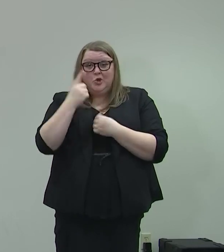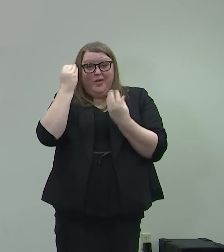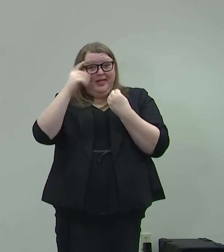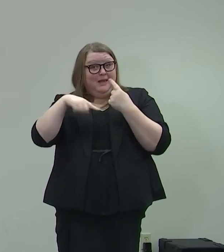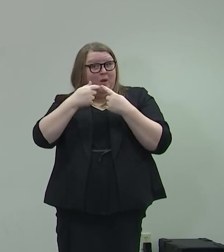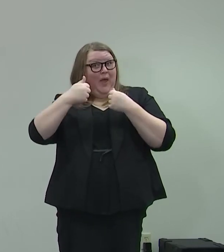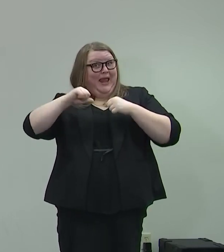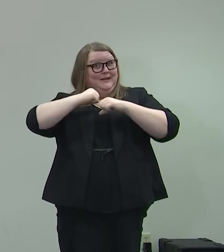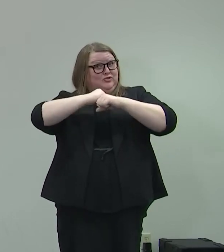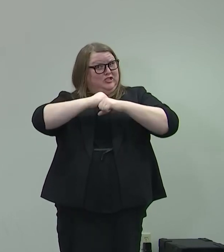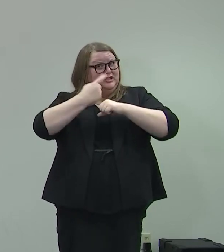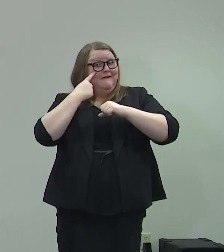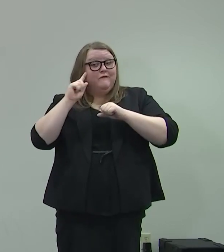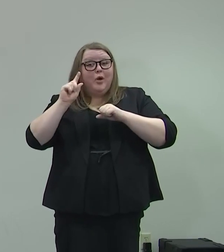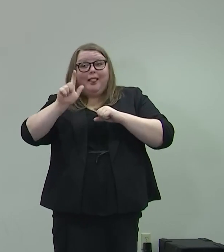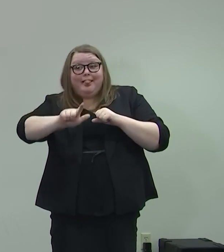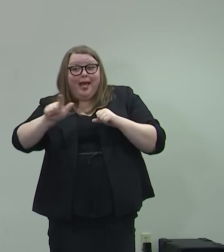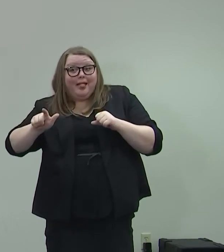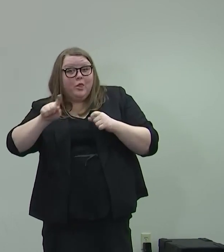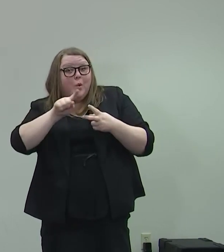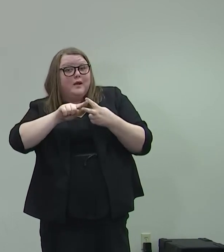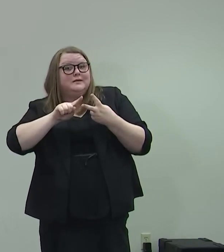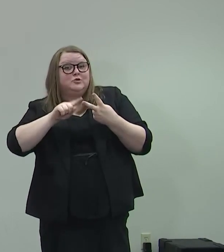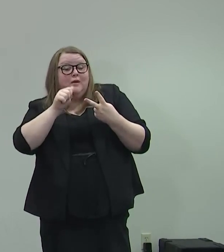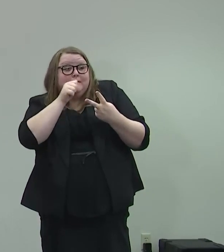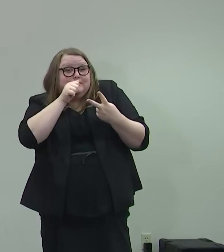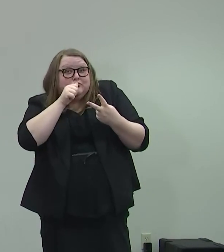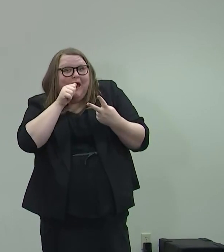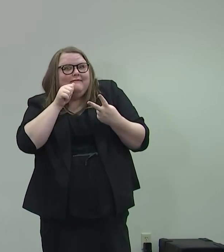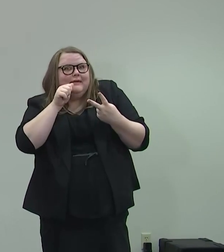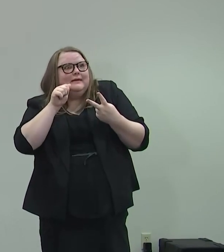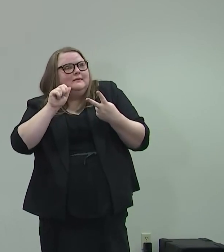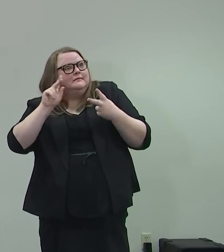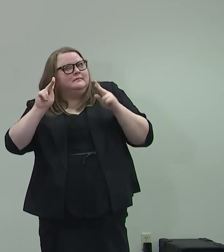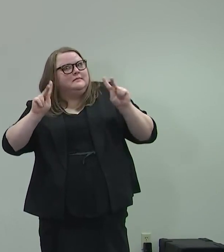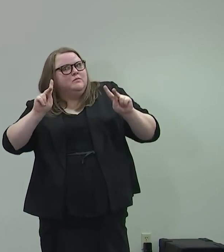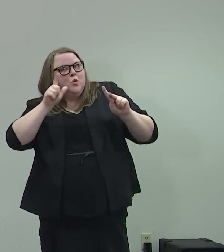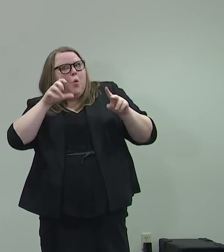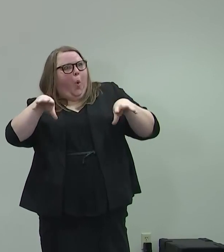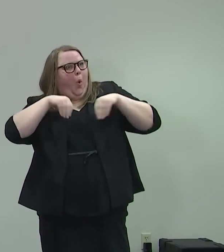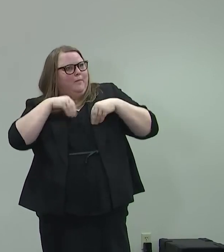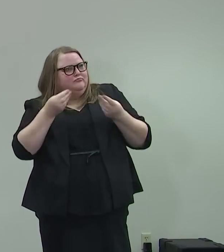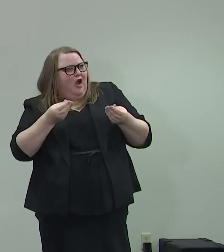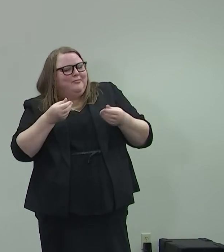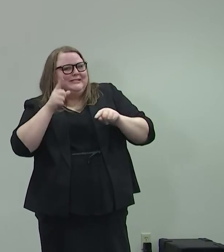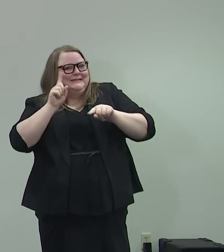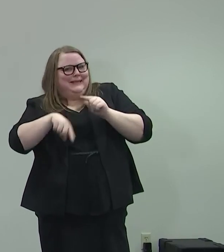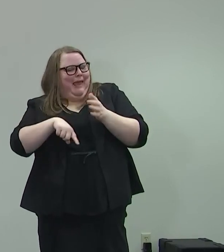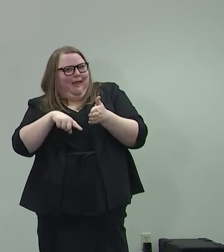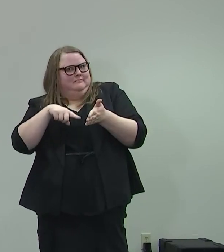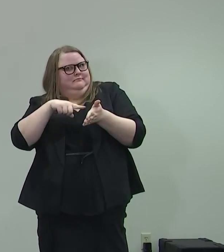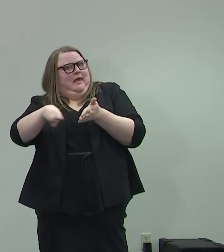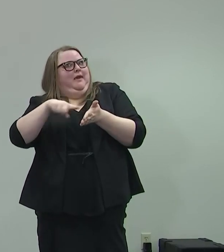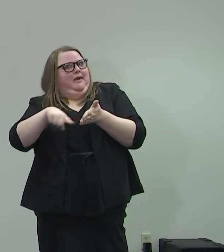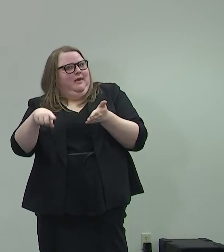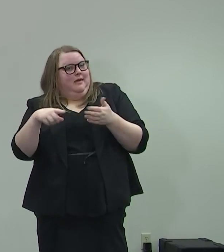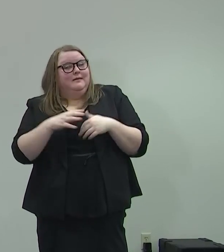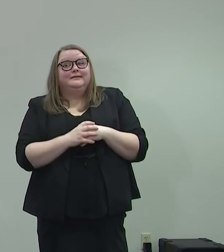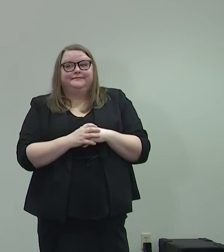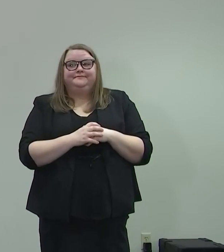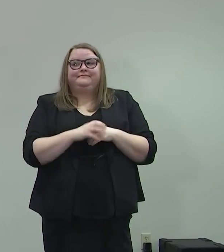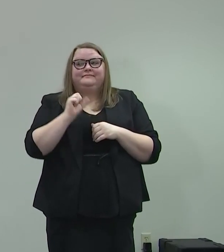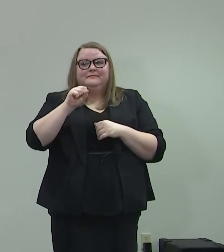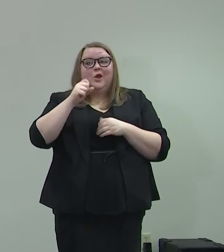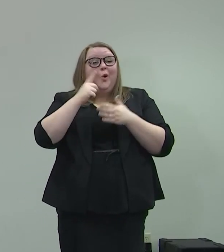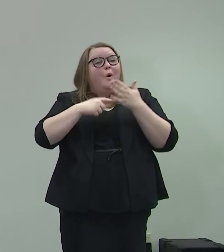homeowners, landlords, private landlords who own properties and can't make their payments? running them? Yeah. What we're trying to do is get the